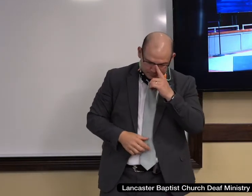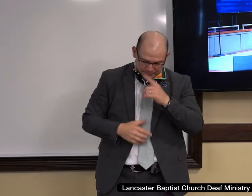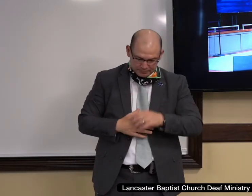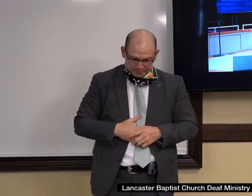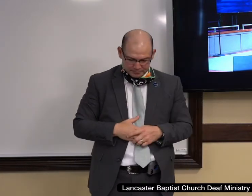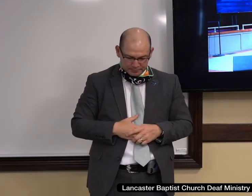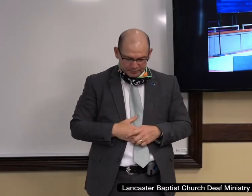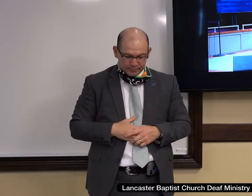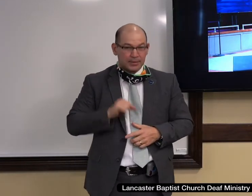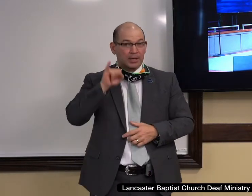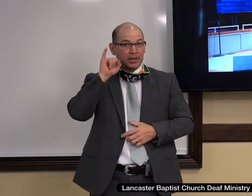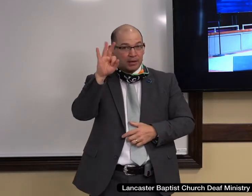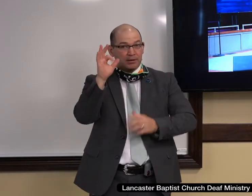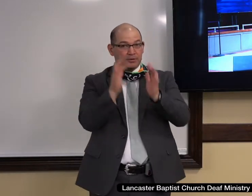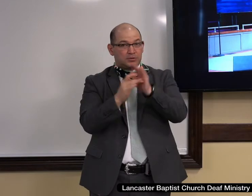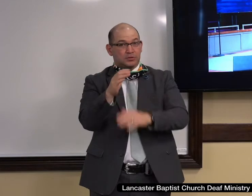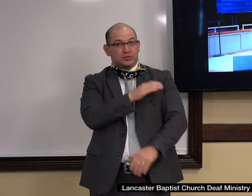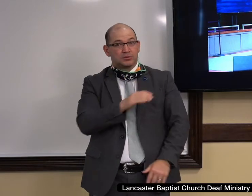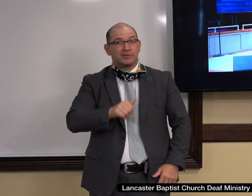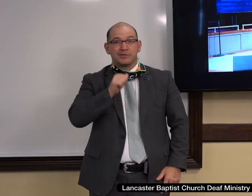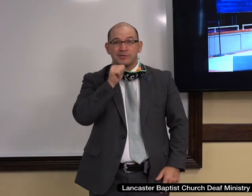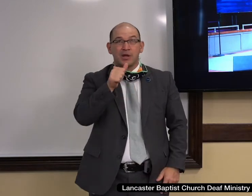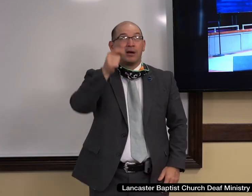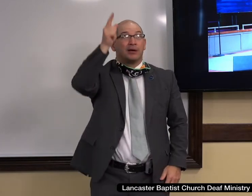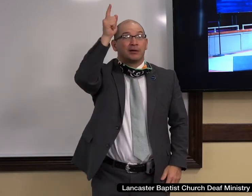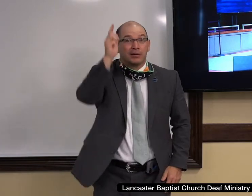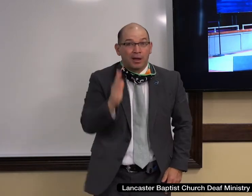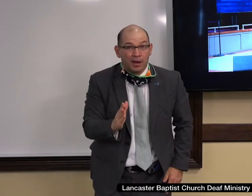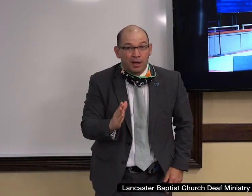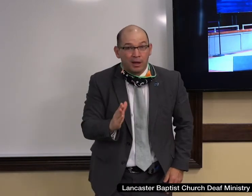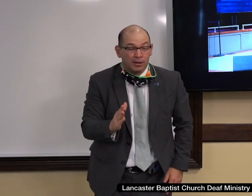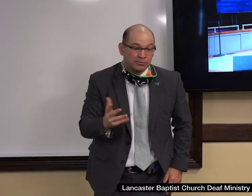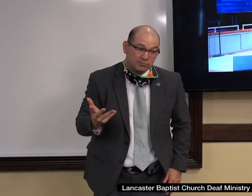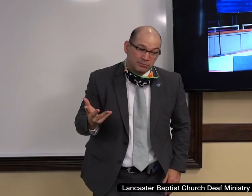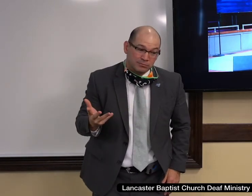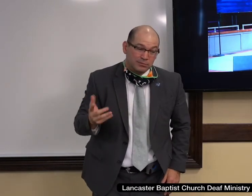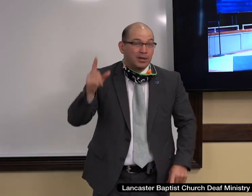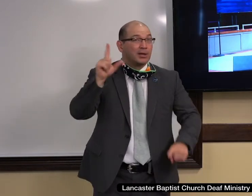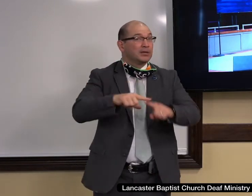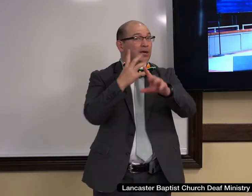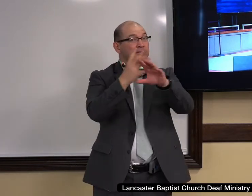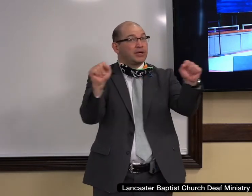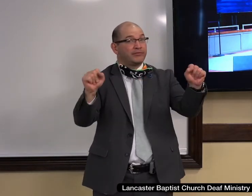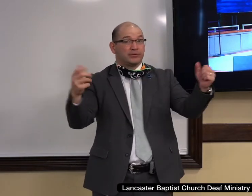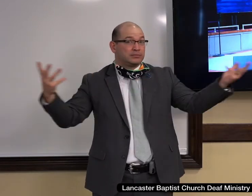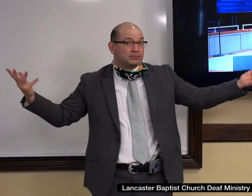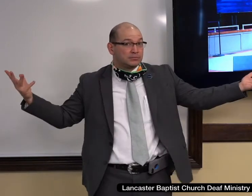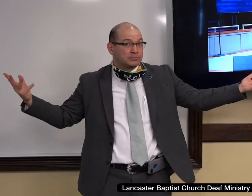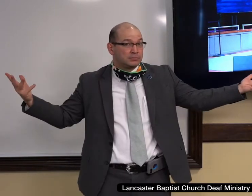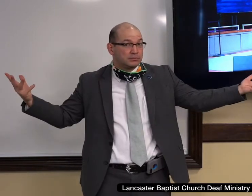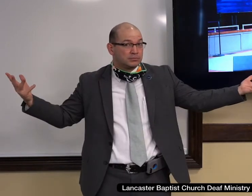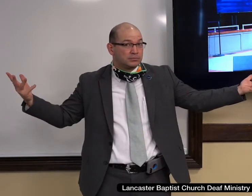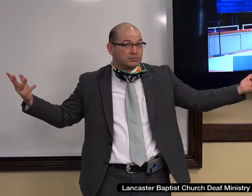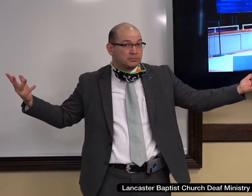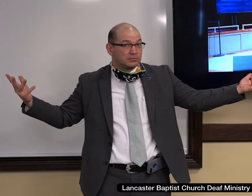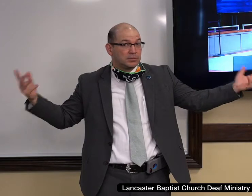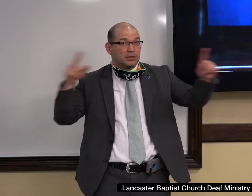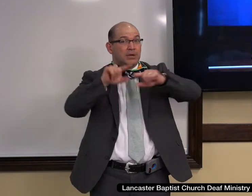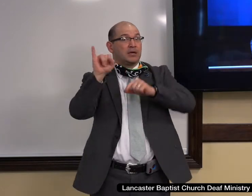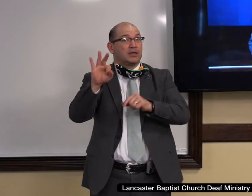If Jesus Christ is not God, then Jesus Christ is not the savior of all men. But if Jesus Christ is